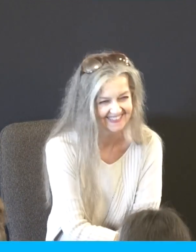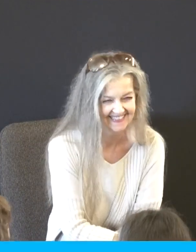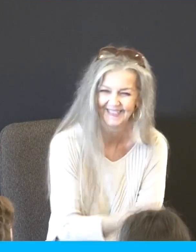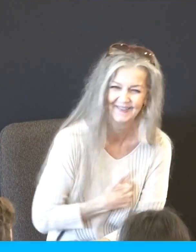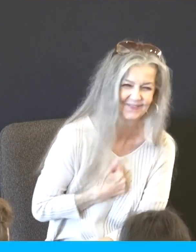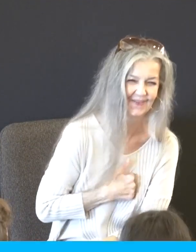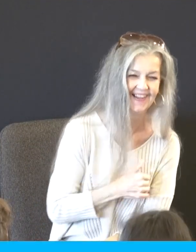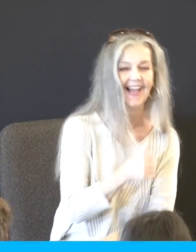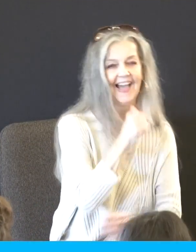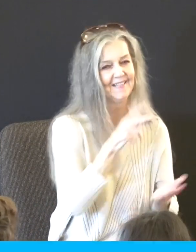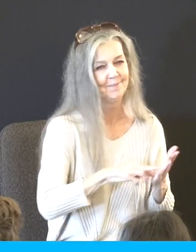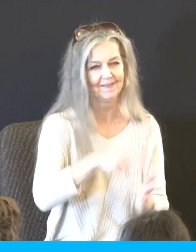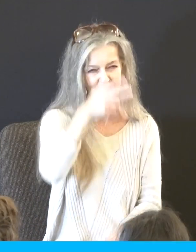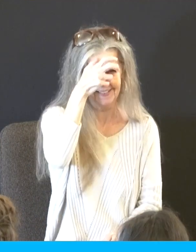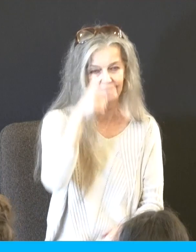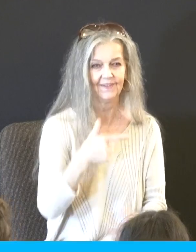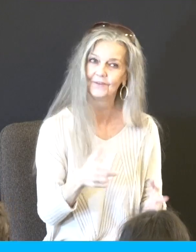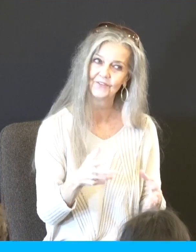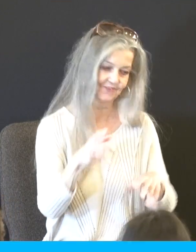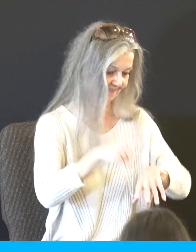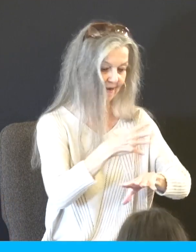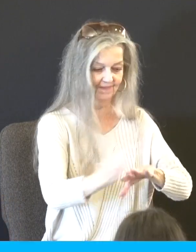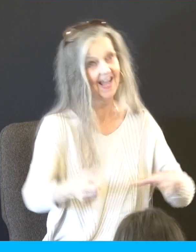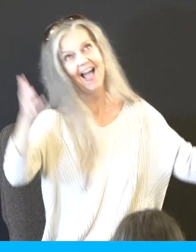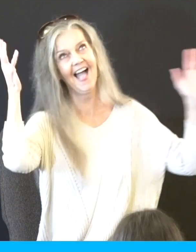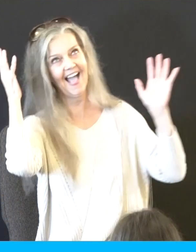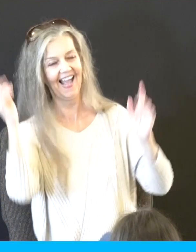to be evil. I'm just out of time. Ha ha! Let's stand and let's pray.